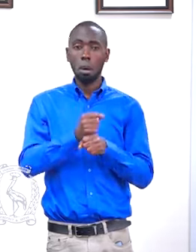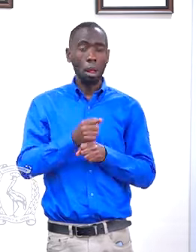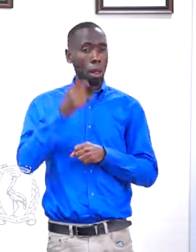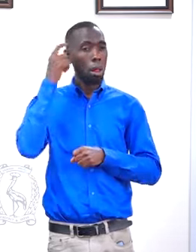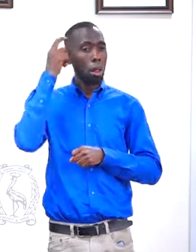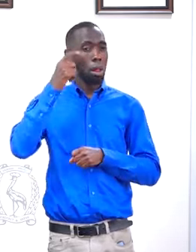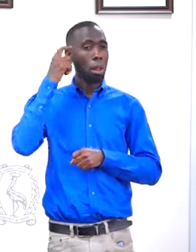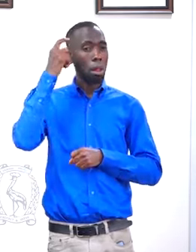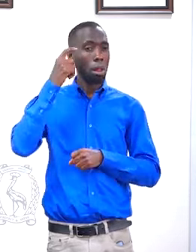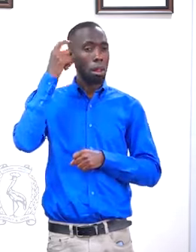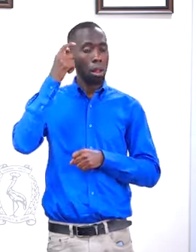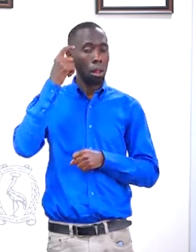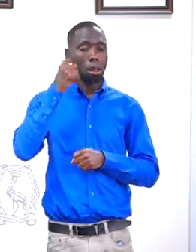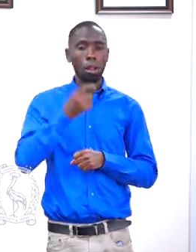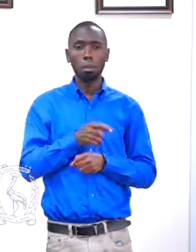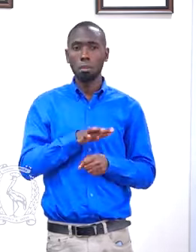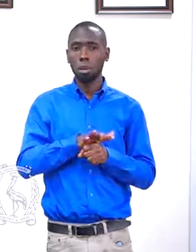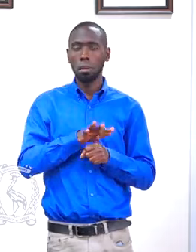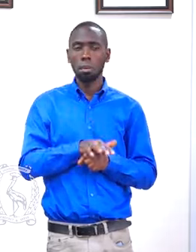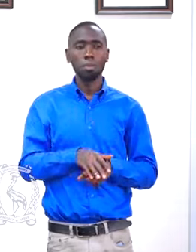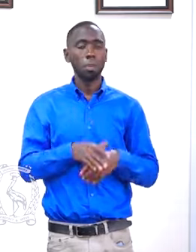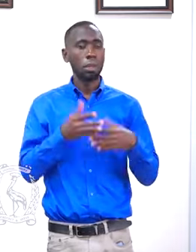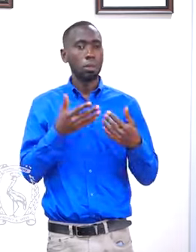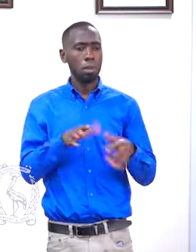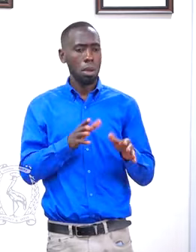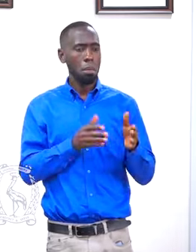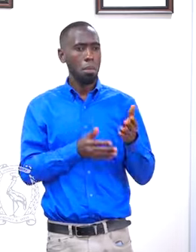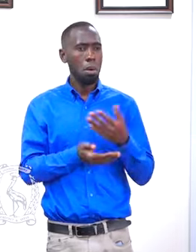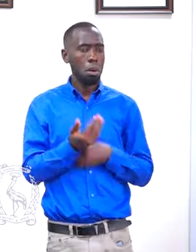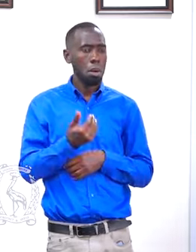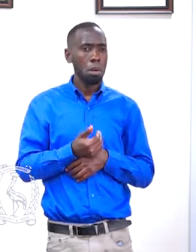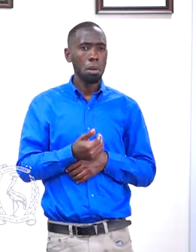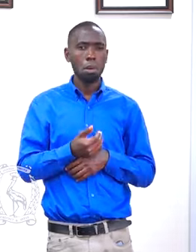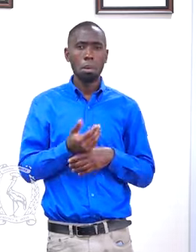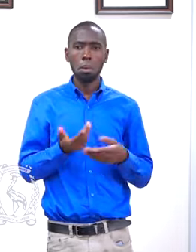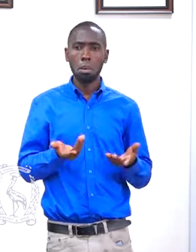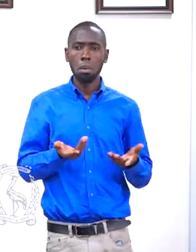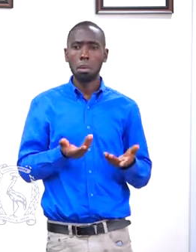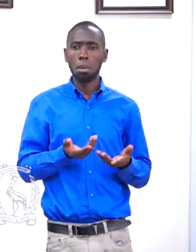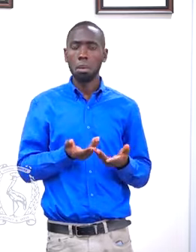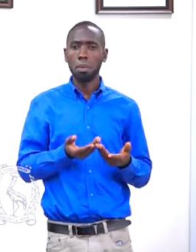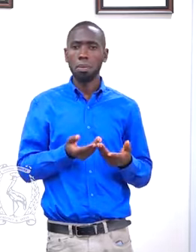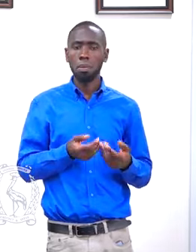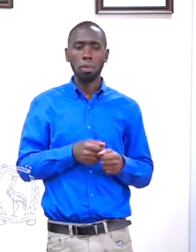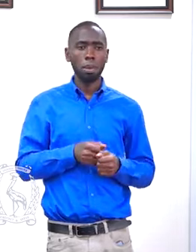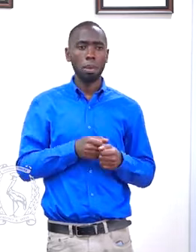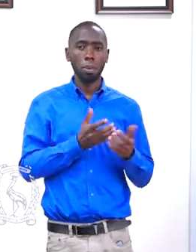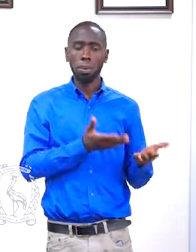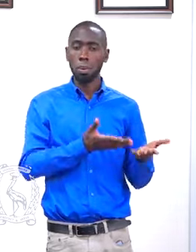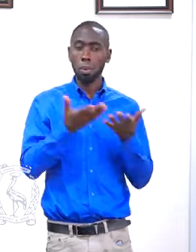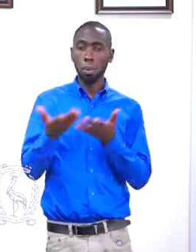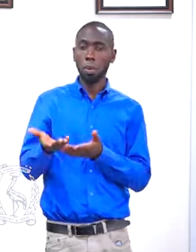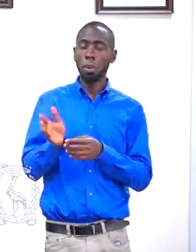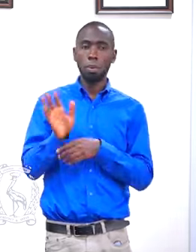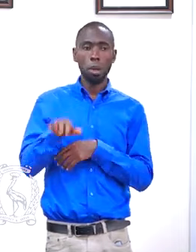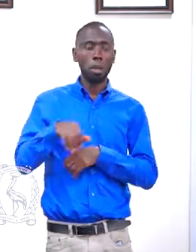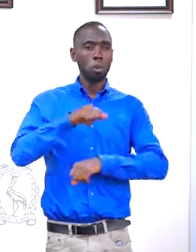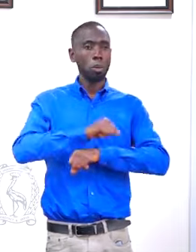The following morning, her matano uncle drove her back to her school in Mukono. She was a secondary school student,